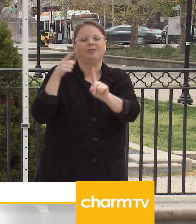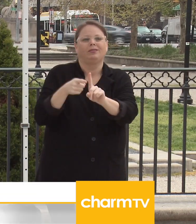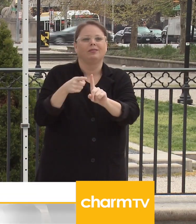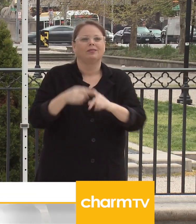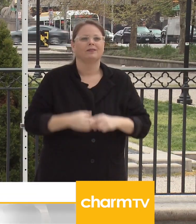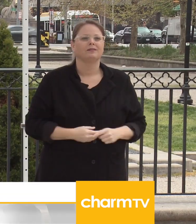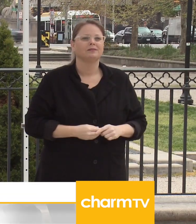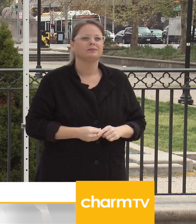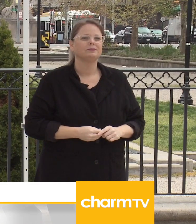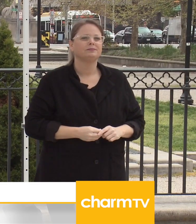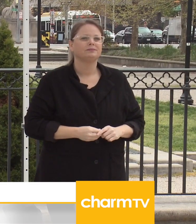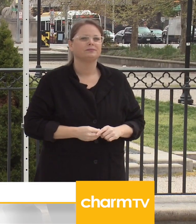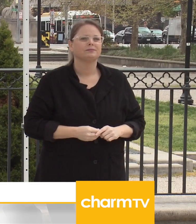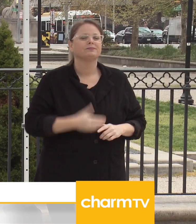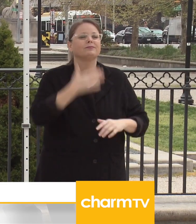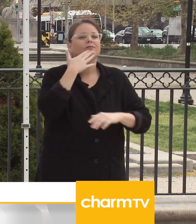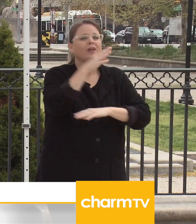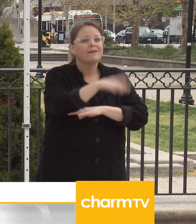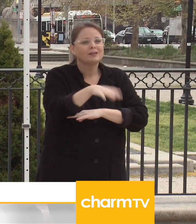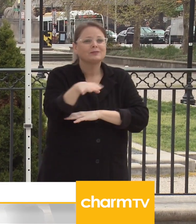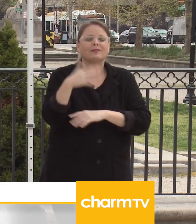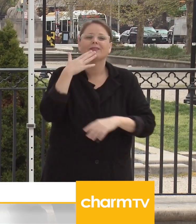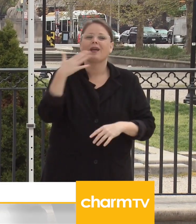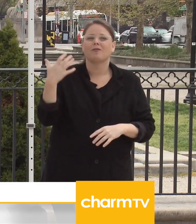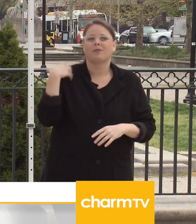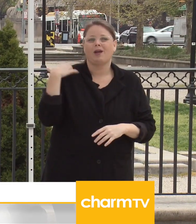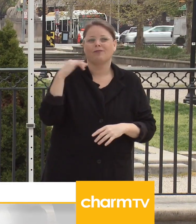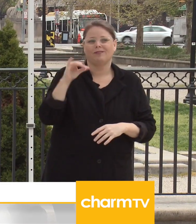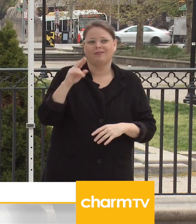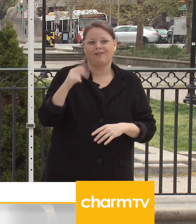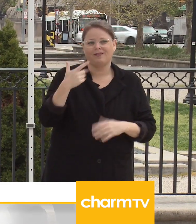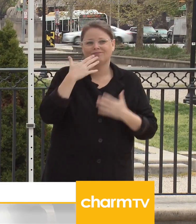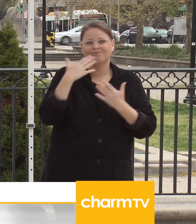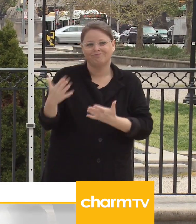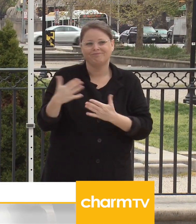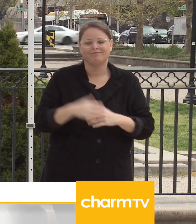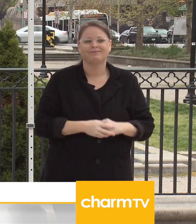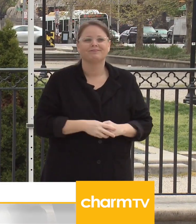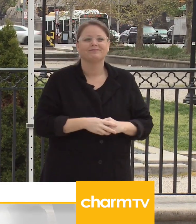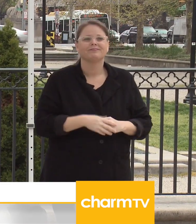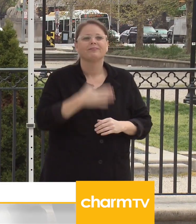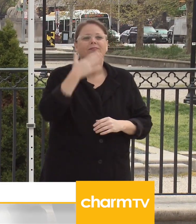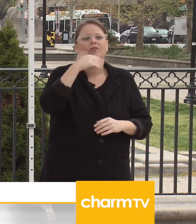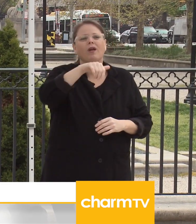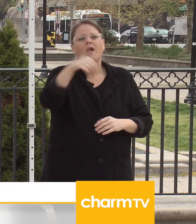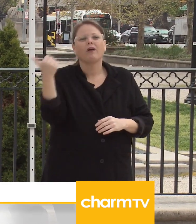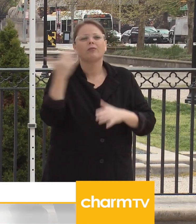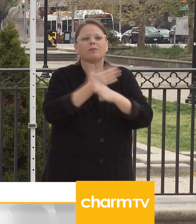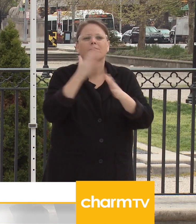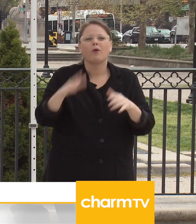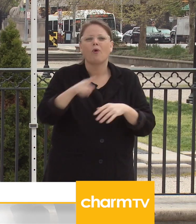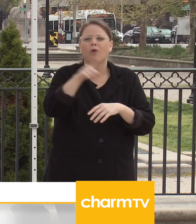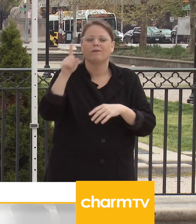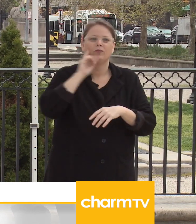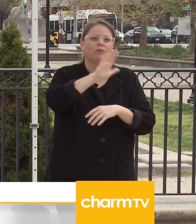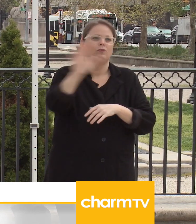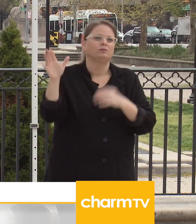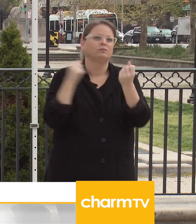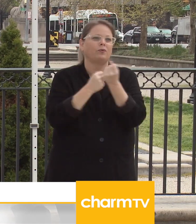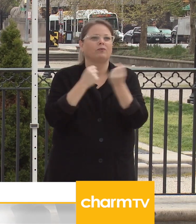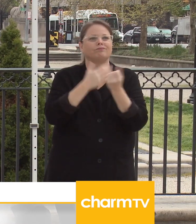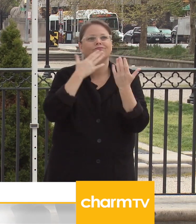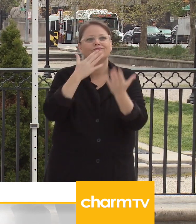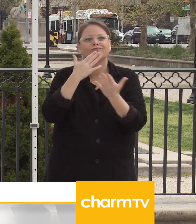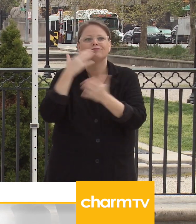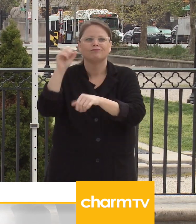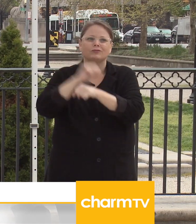Good afternoon. Thank you, Mayor Young, for your leadership and thanks to my colleagues and our partners for their support. Working with our partners as part of the